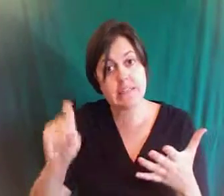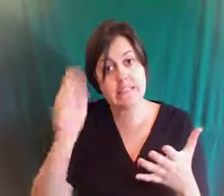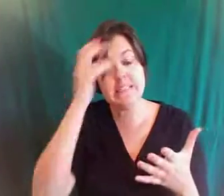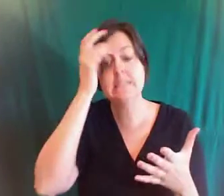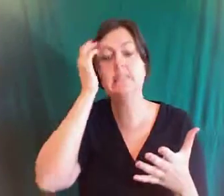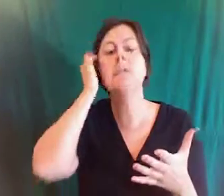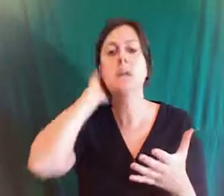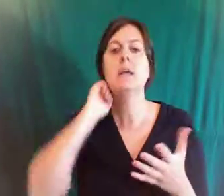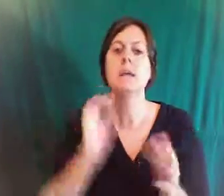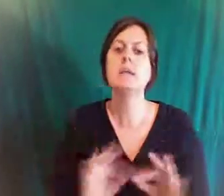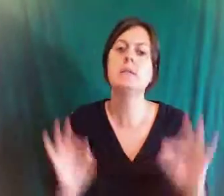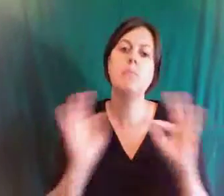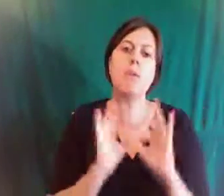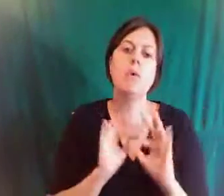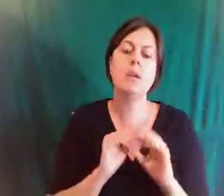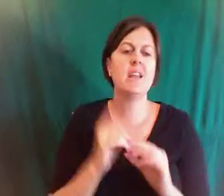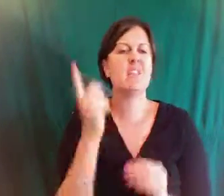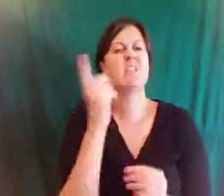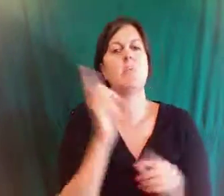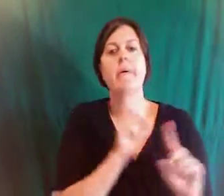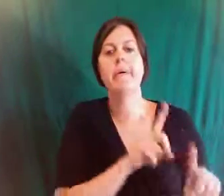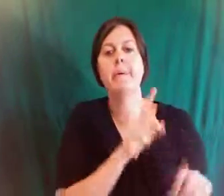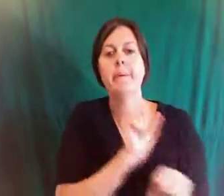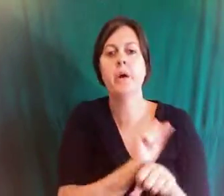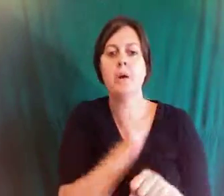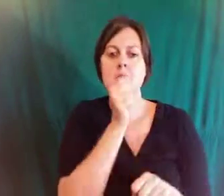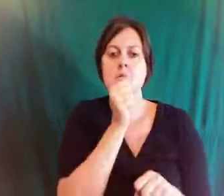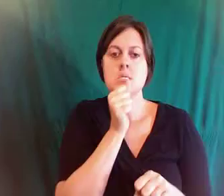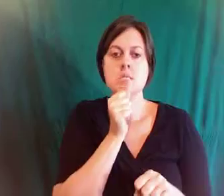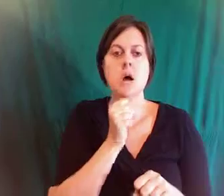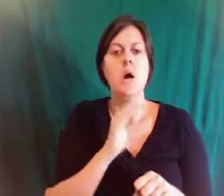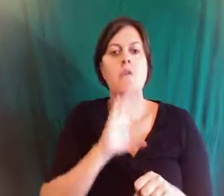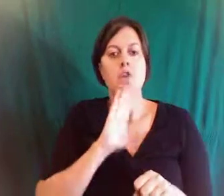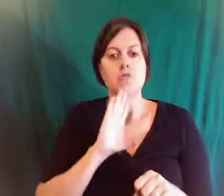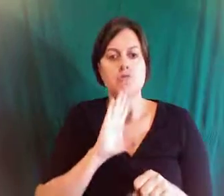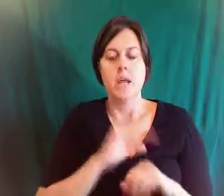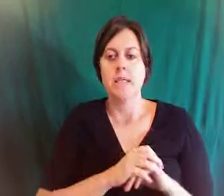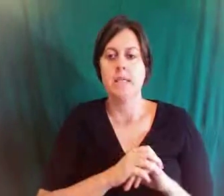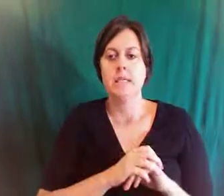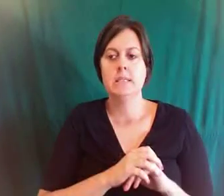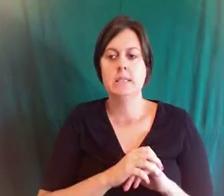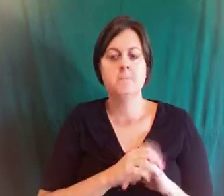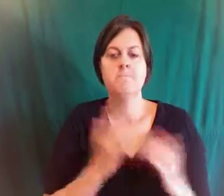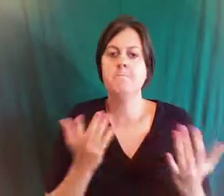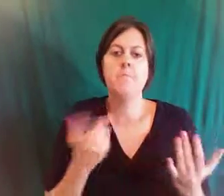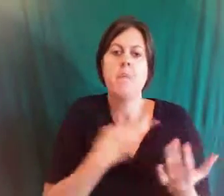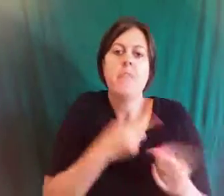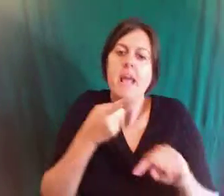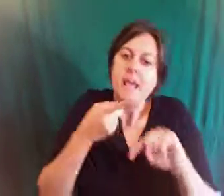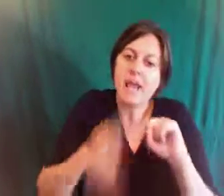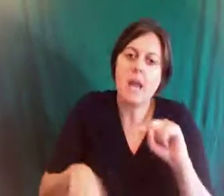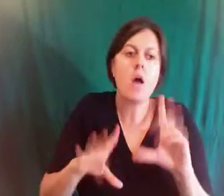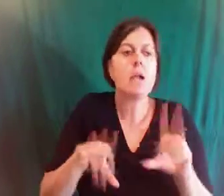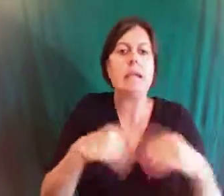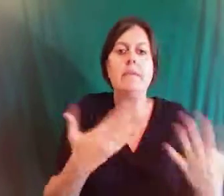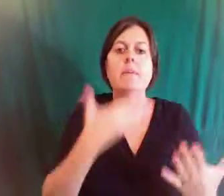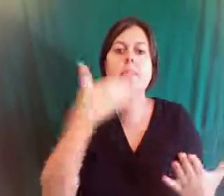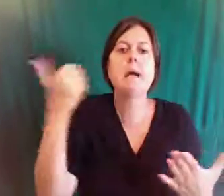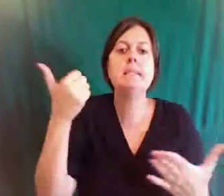somebody's frustrated and they're not enjoying their work that we're not producing great results for clients so i'm as concerned about my team